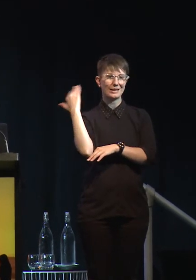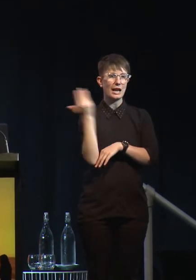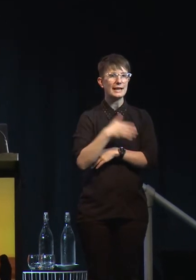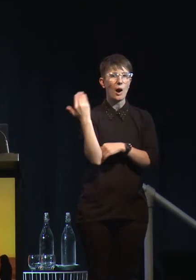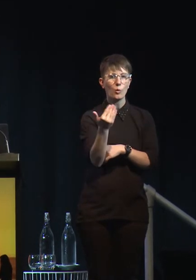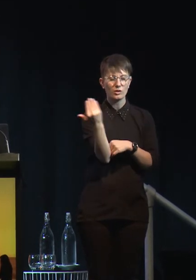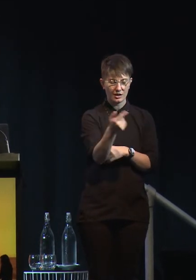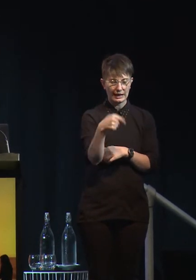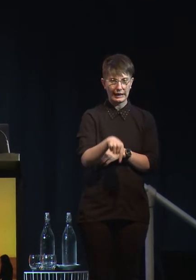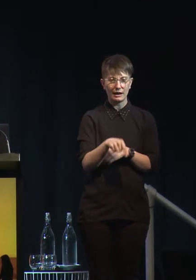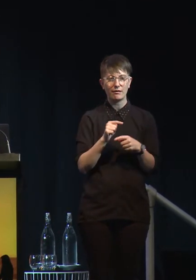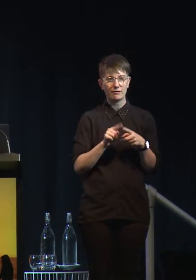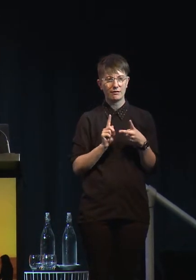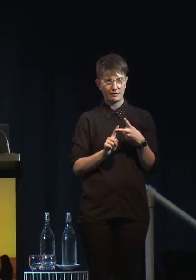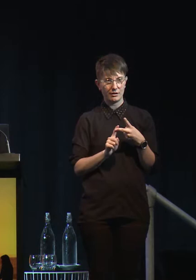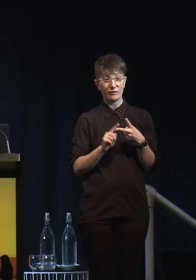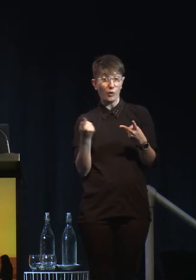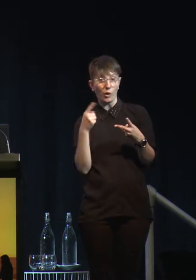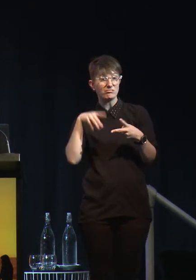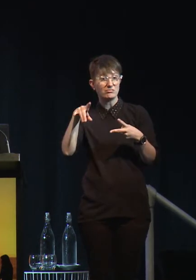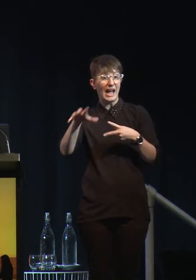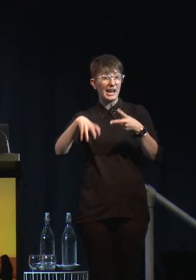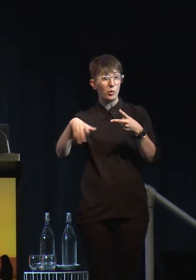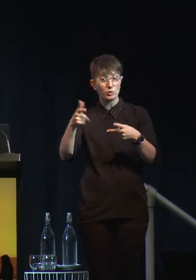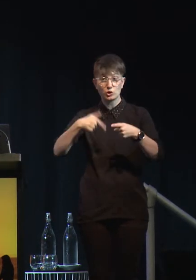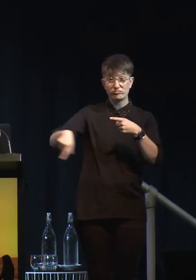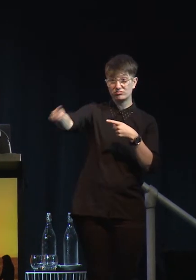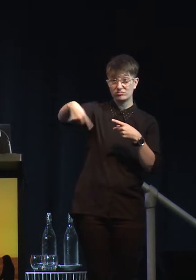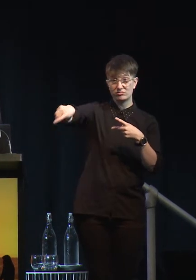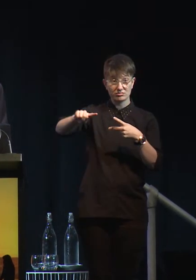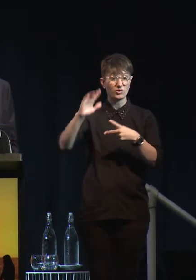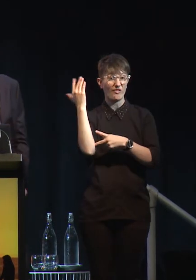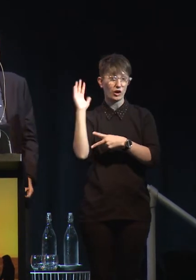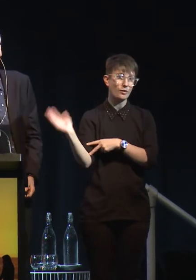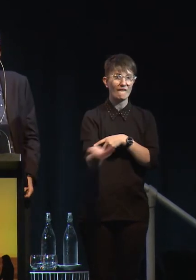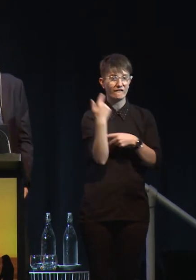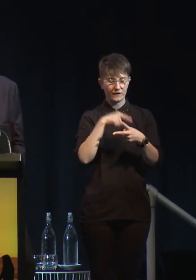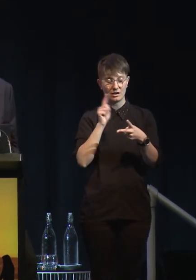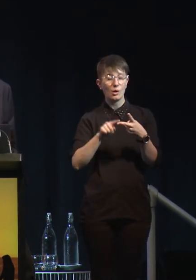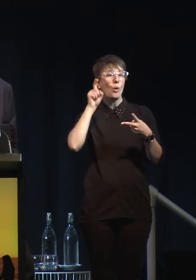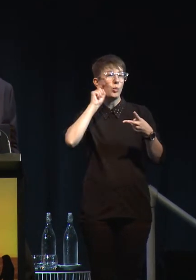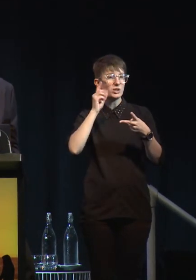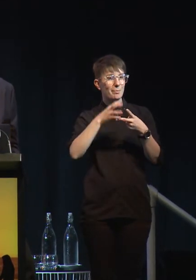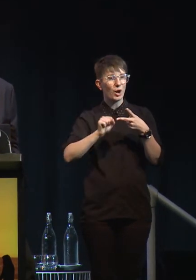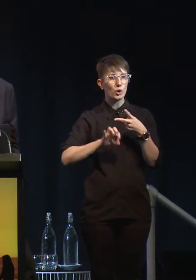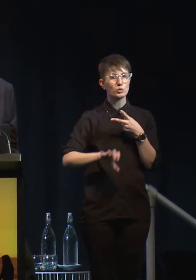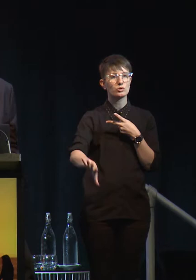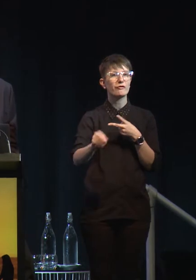The water is unfortunately getting polluted from the nitrogen runoff and from the slurry from the animals.